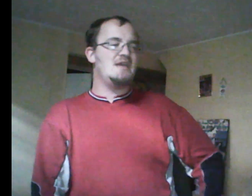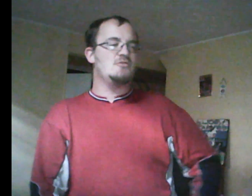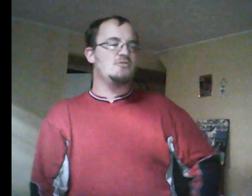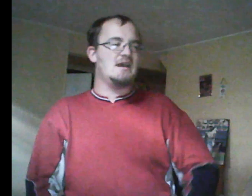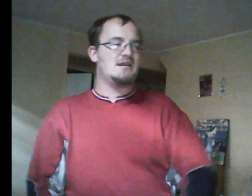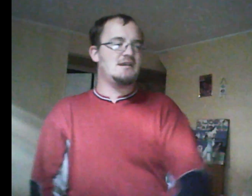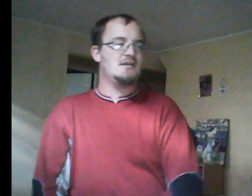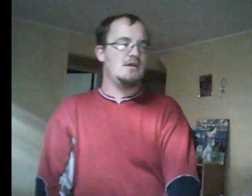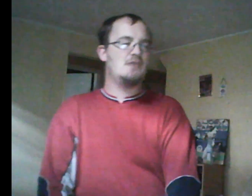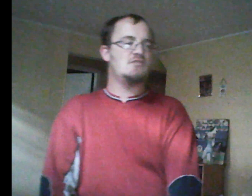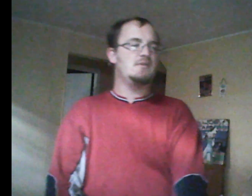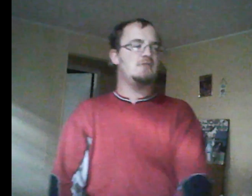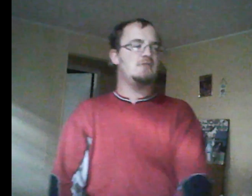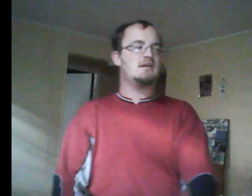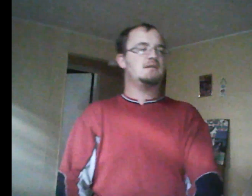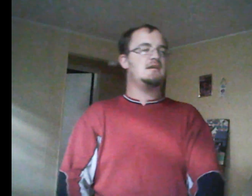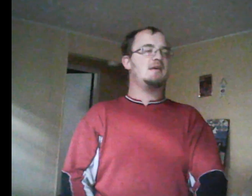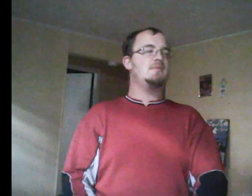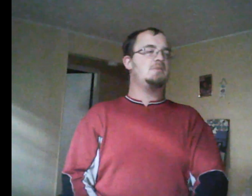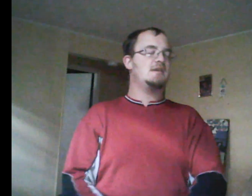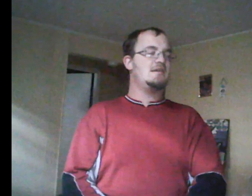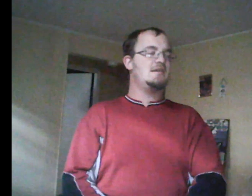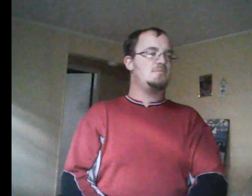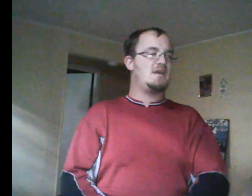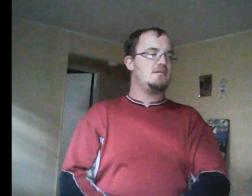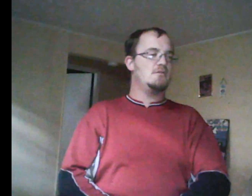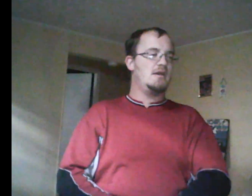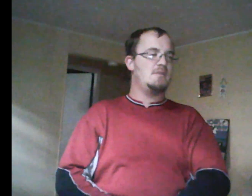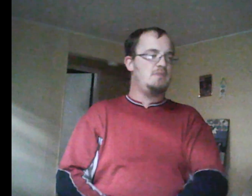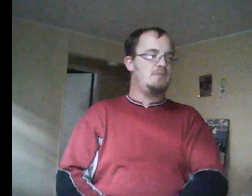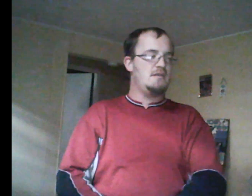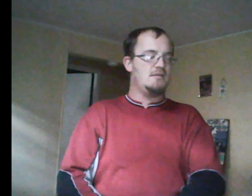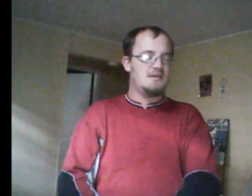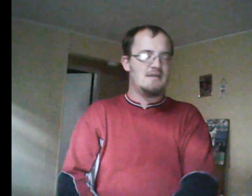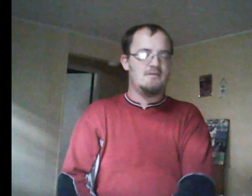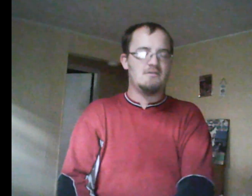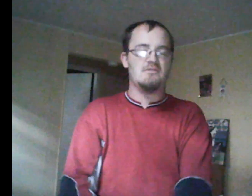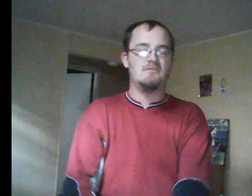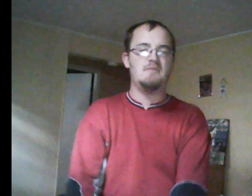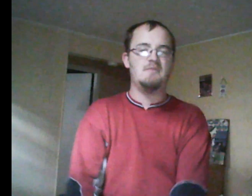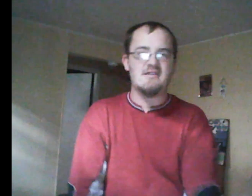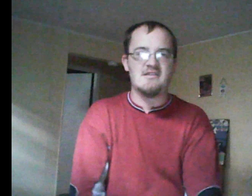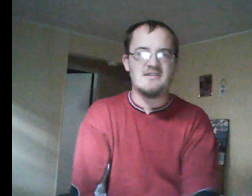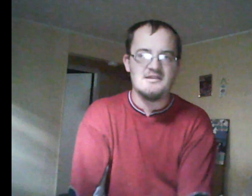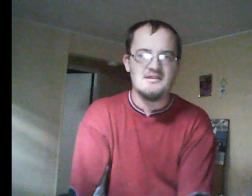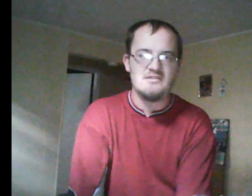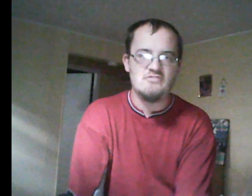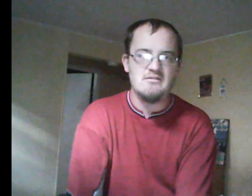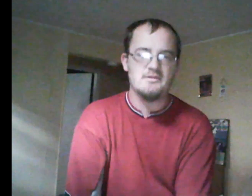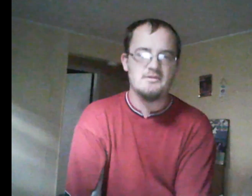Emma gives some pity kisses. That's true. So, you know, it was hard to believe. Emma had